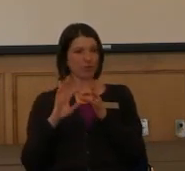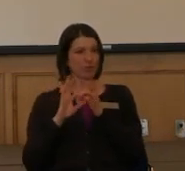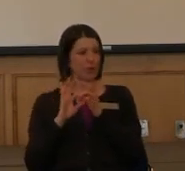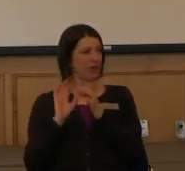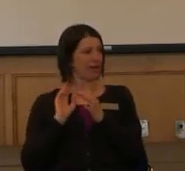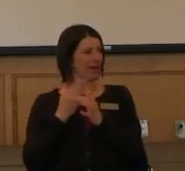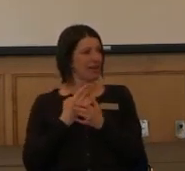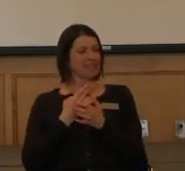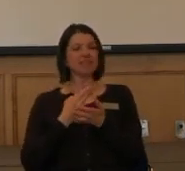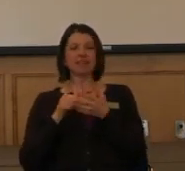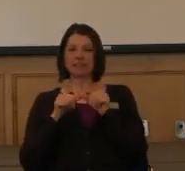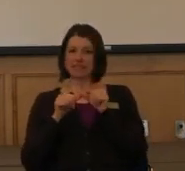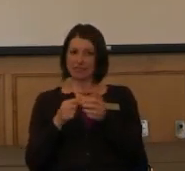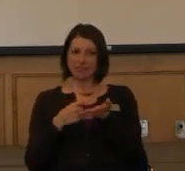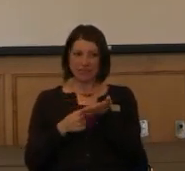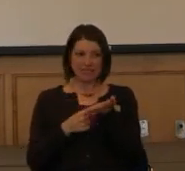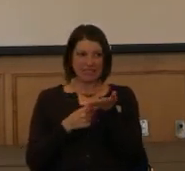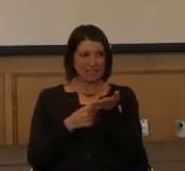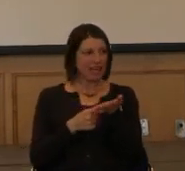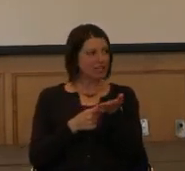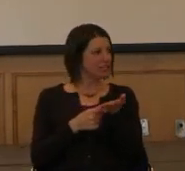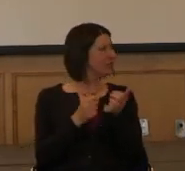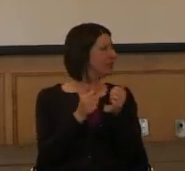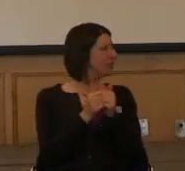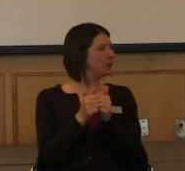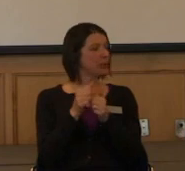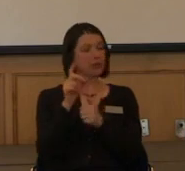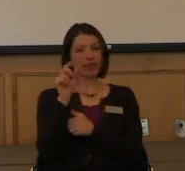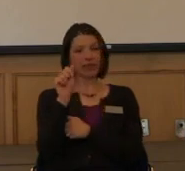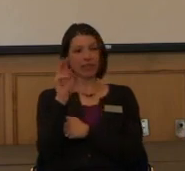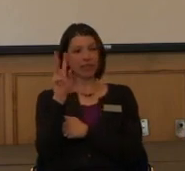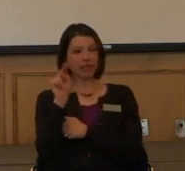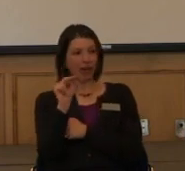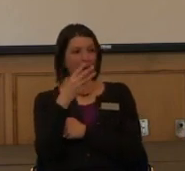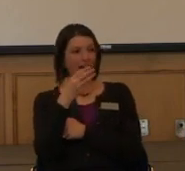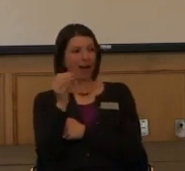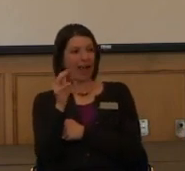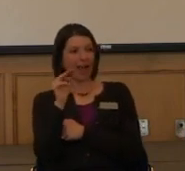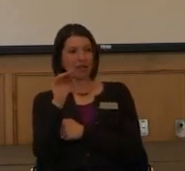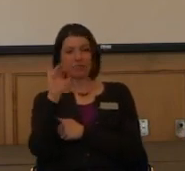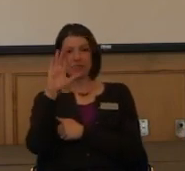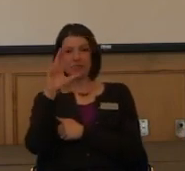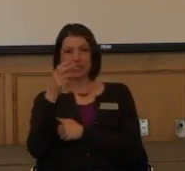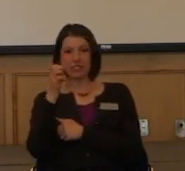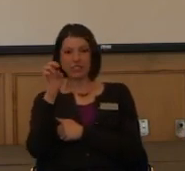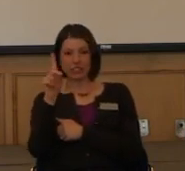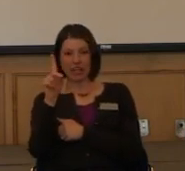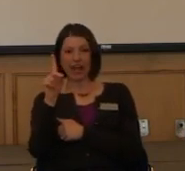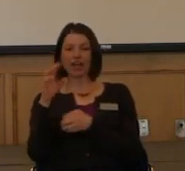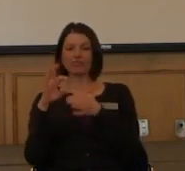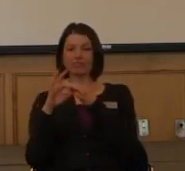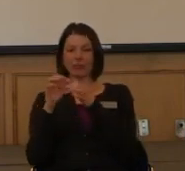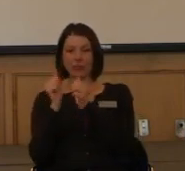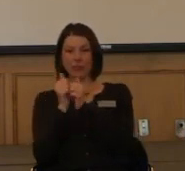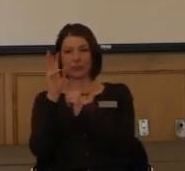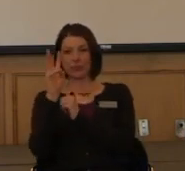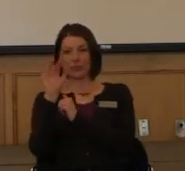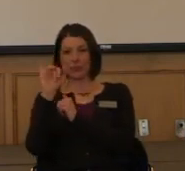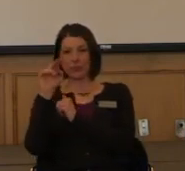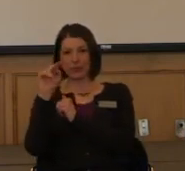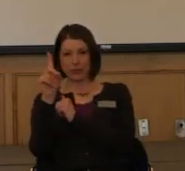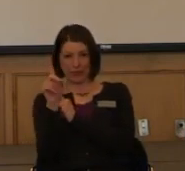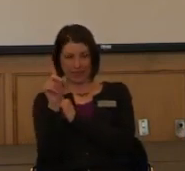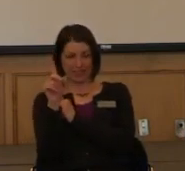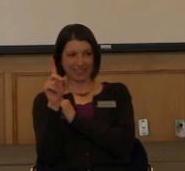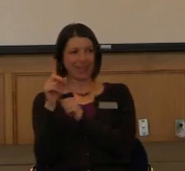continue this discussion with Dawn and also with Michelle Jarman from Wyoming Institute of Disabilities. Specific to WICIC.